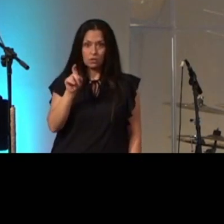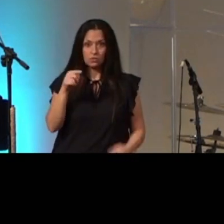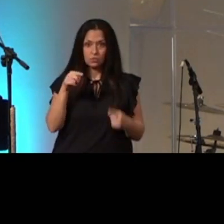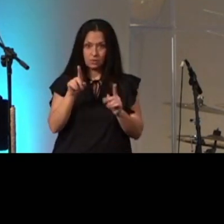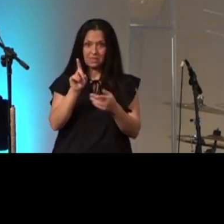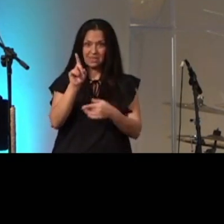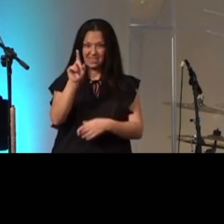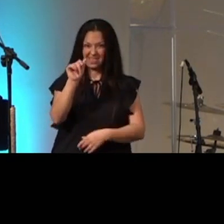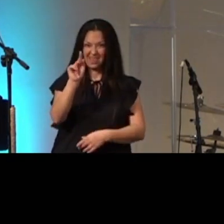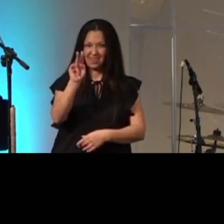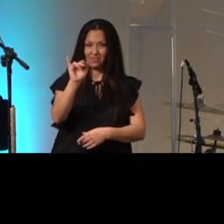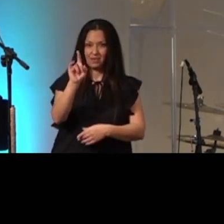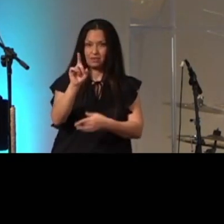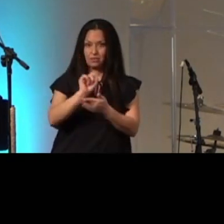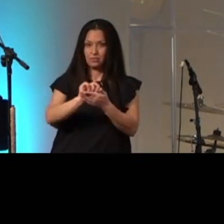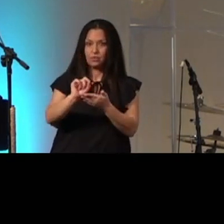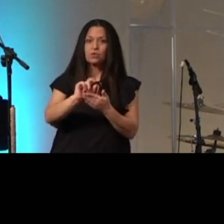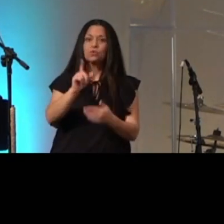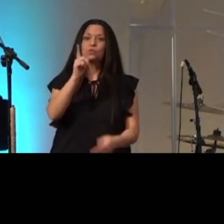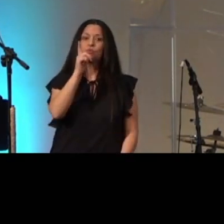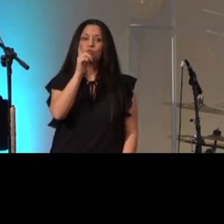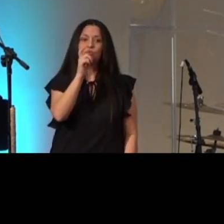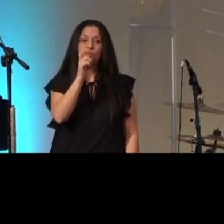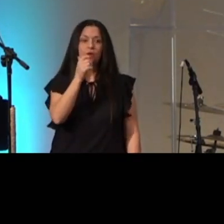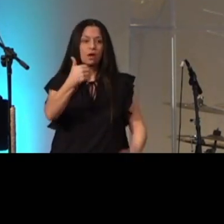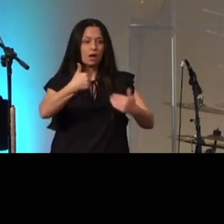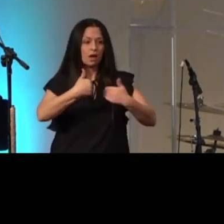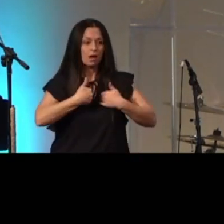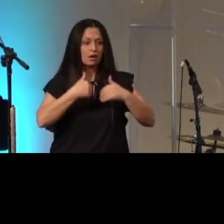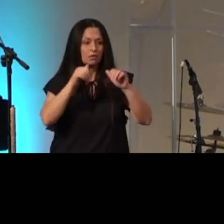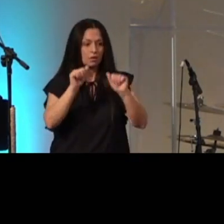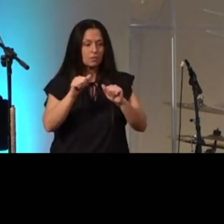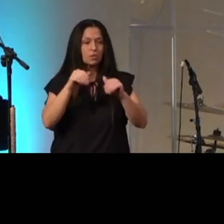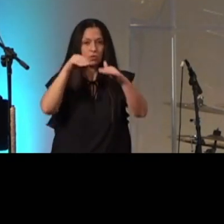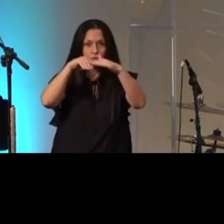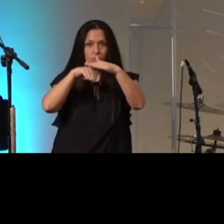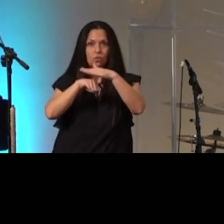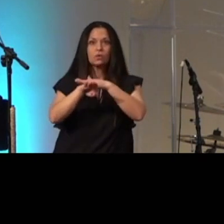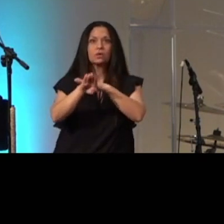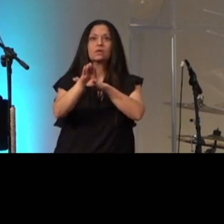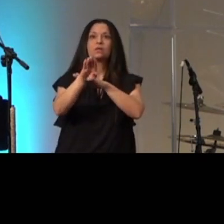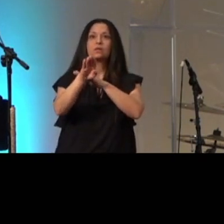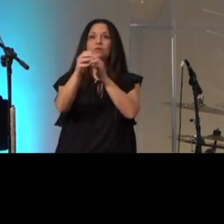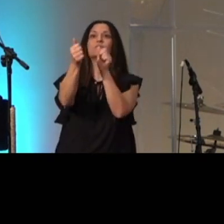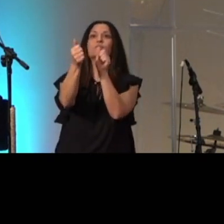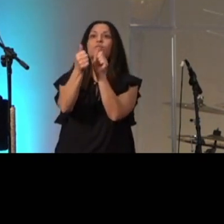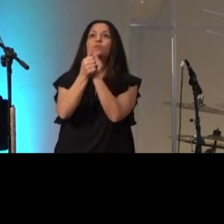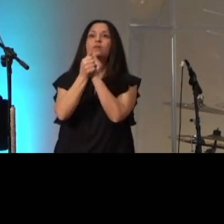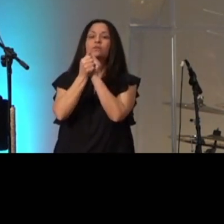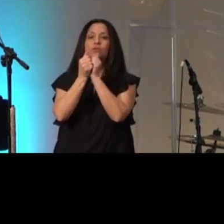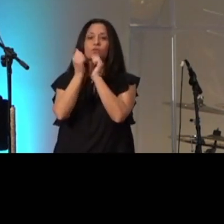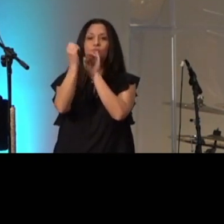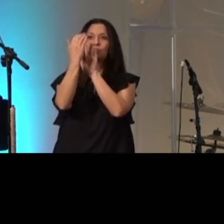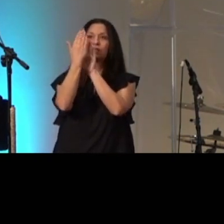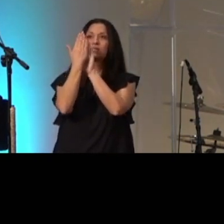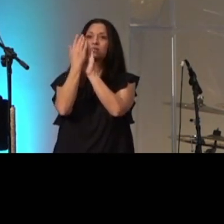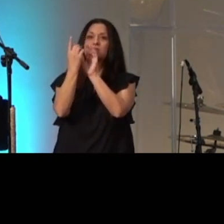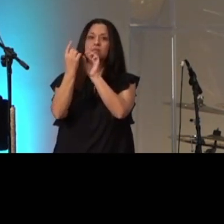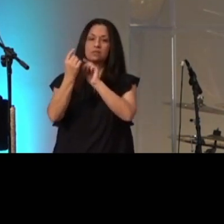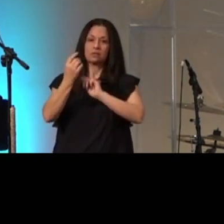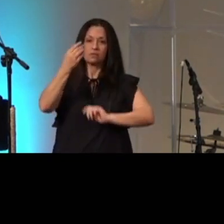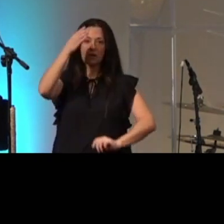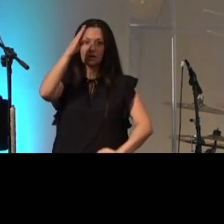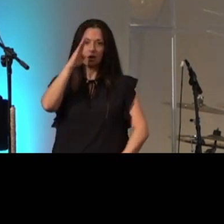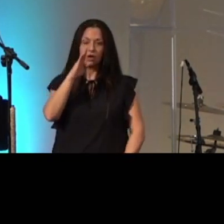this is who has the ability to come into the presence of god who can ascend the